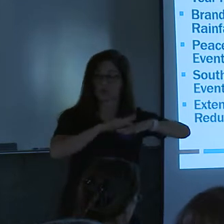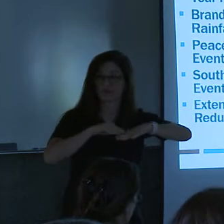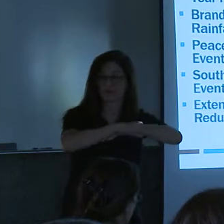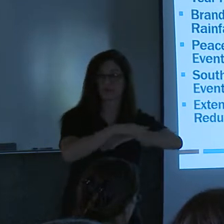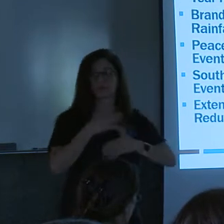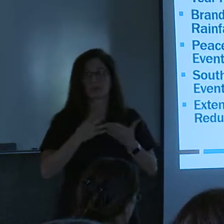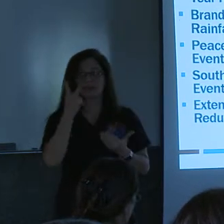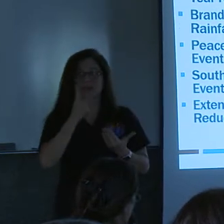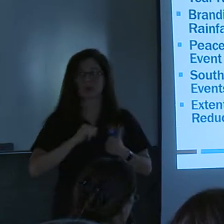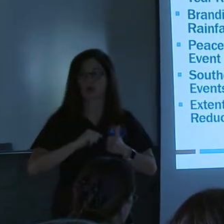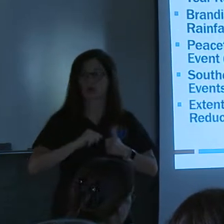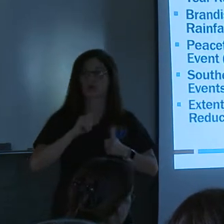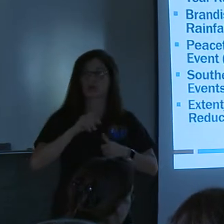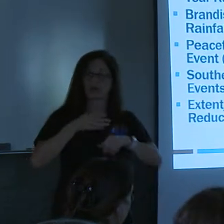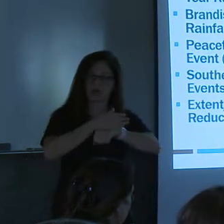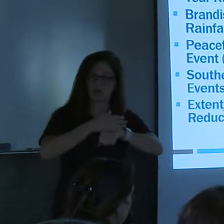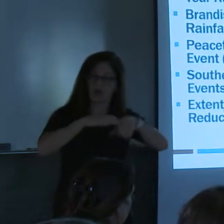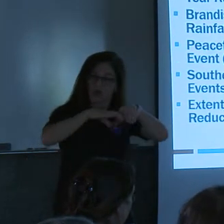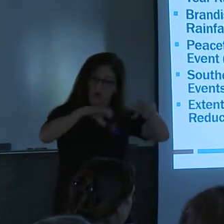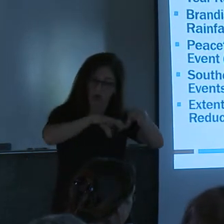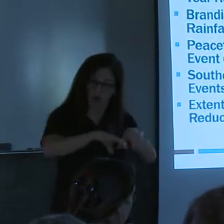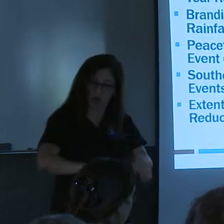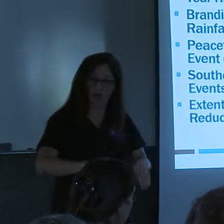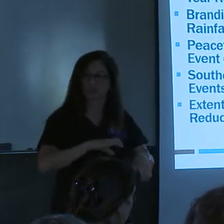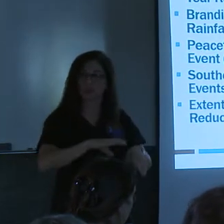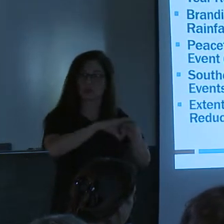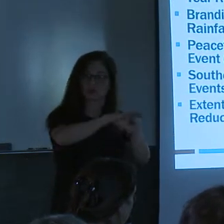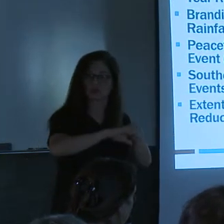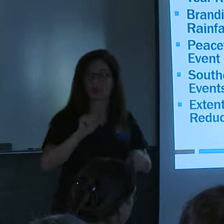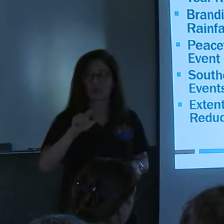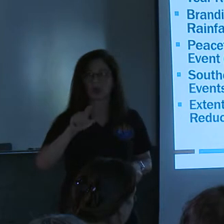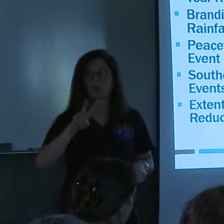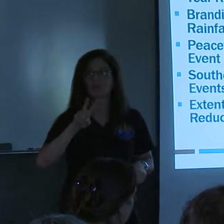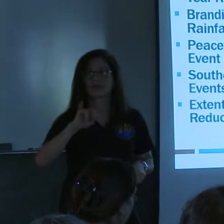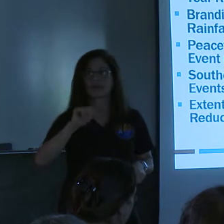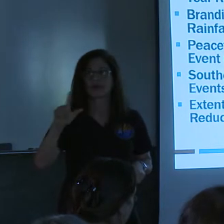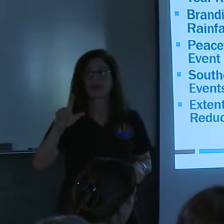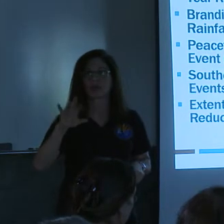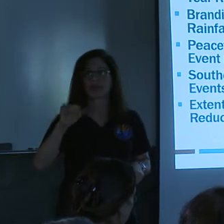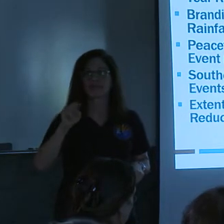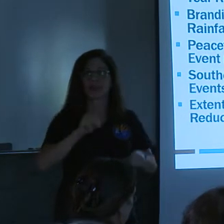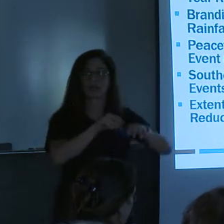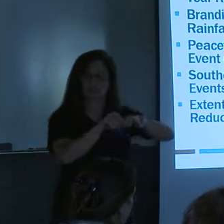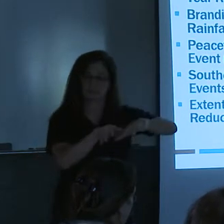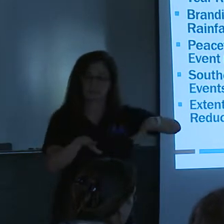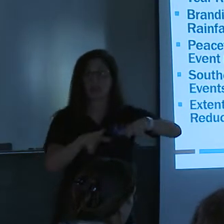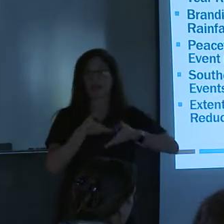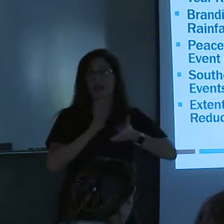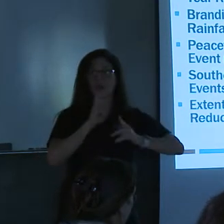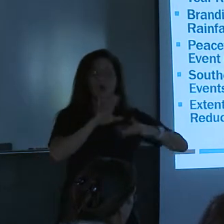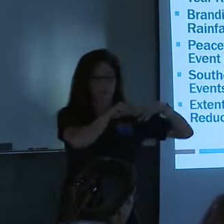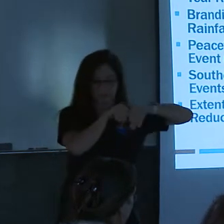log rundowns where we created an alluvial fan or recreated the alluvial fan to get water to spread out.